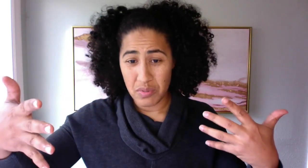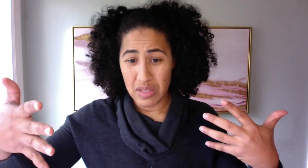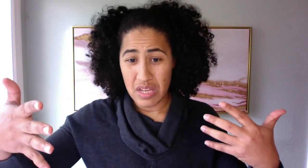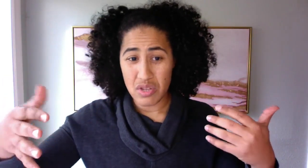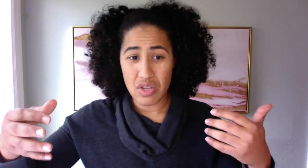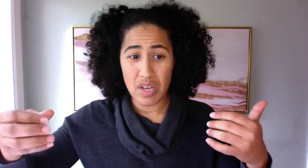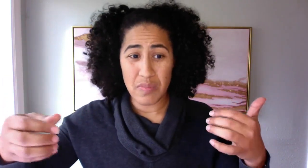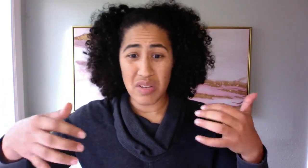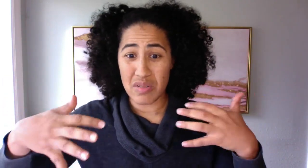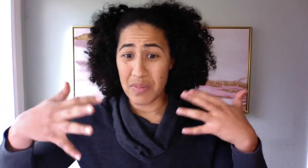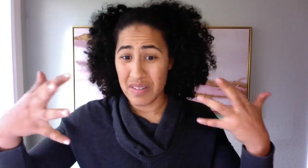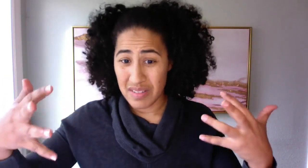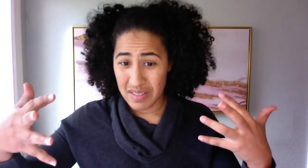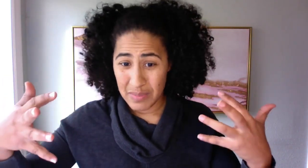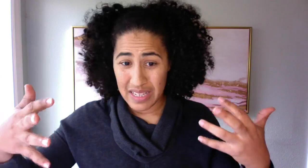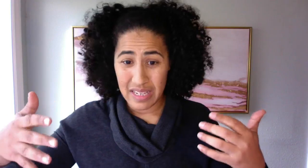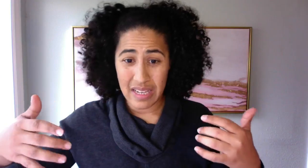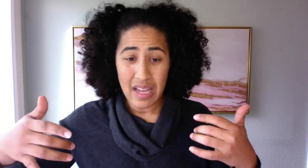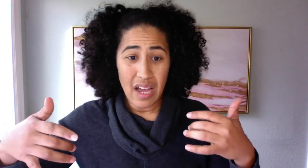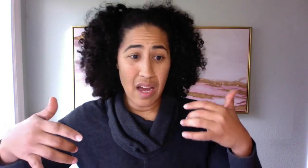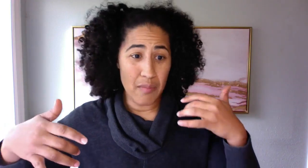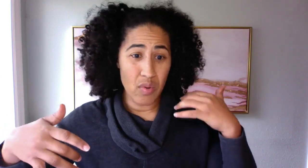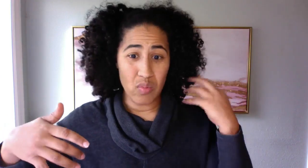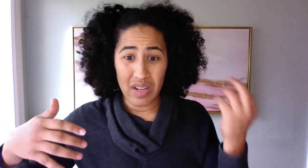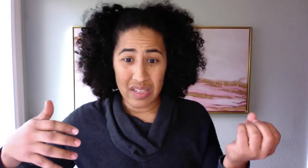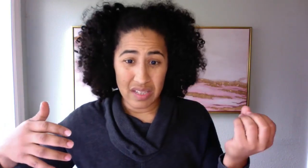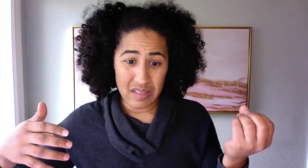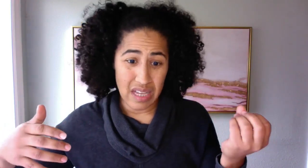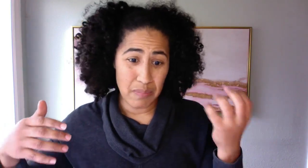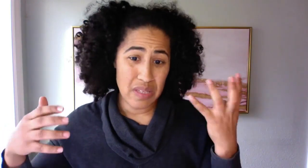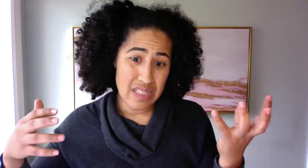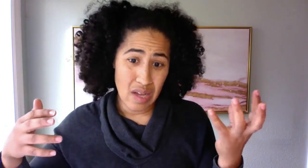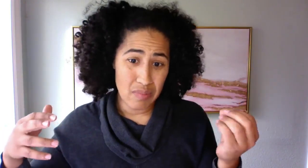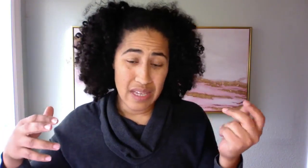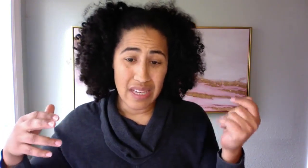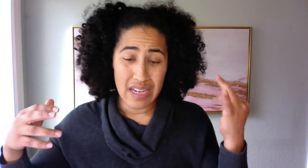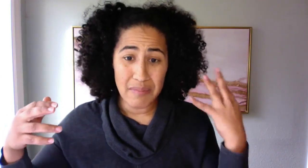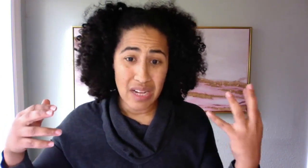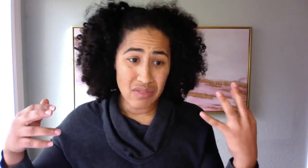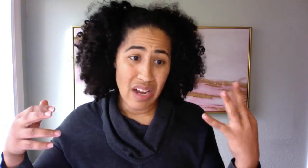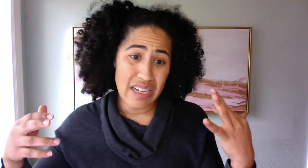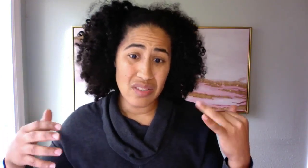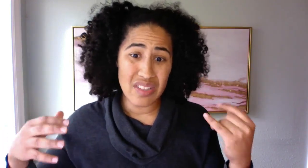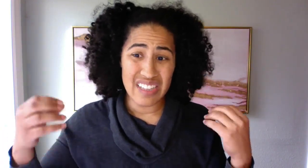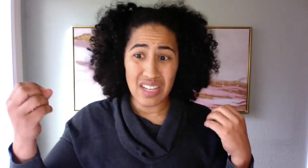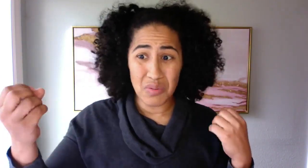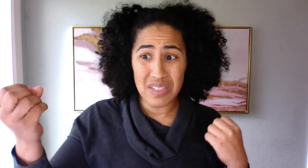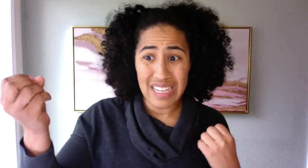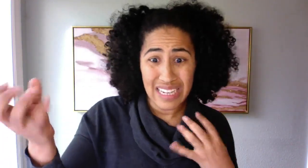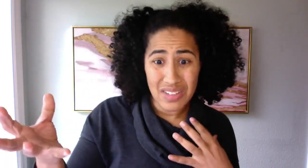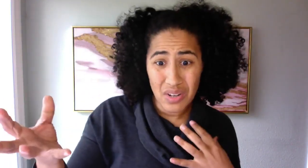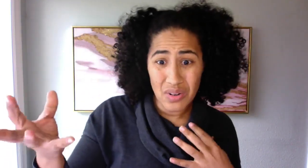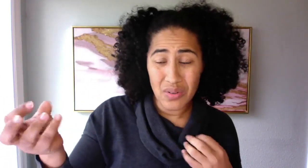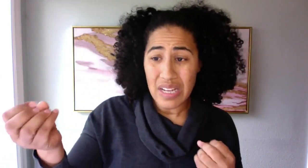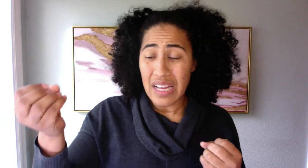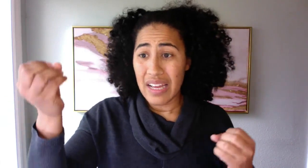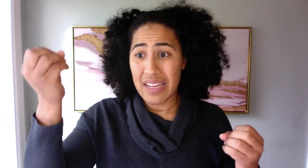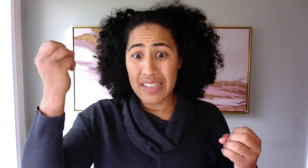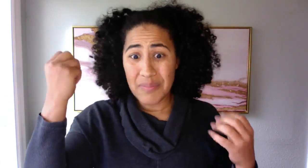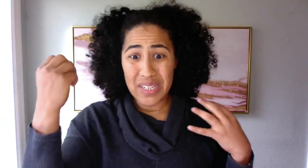relationship. There's bitterness beginning. Um, one is like, please help me. And I'm not trying to do that. And the other one was like, I know. And, but we